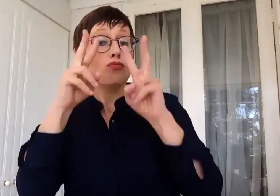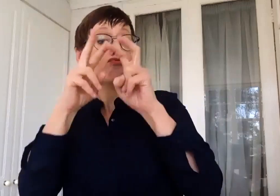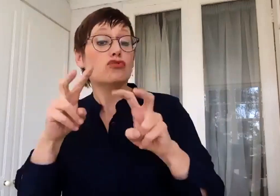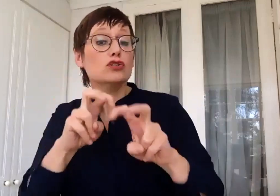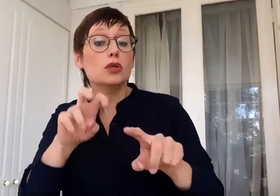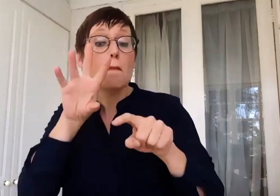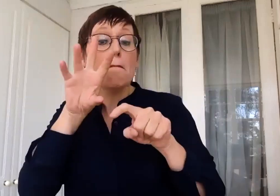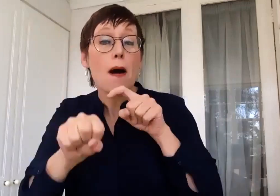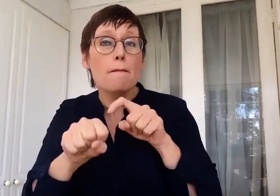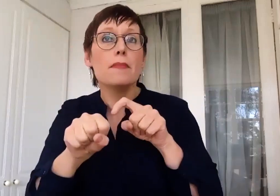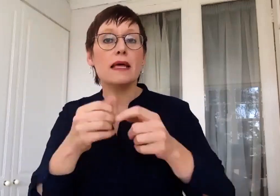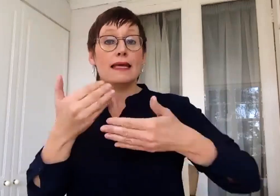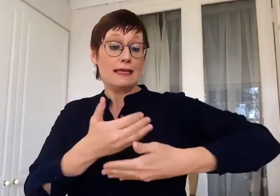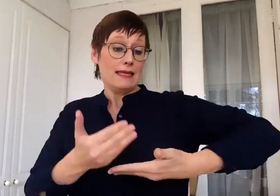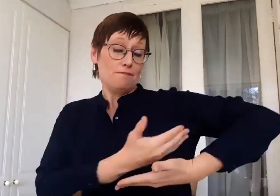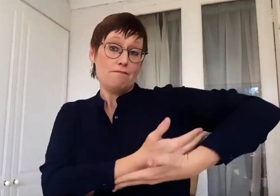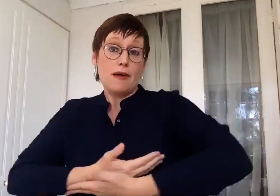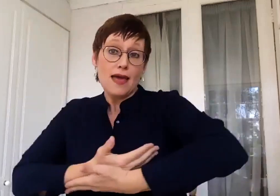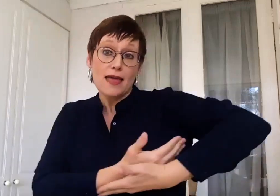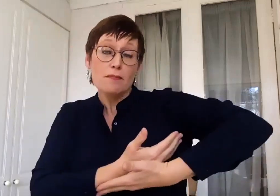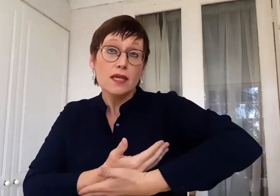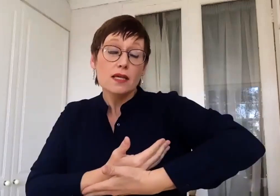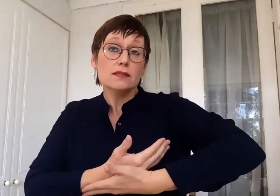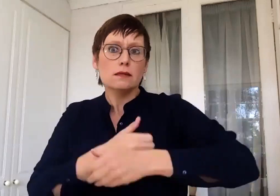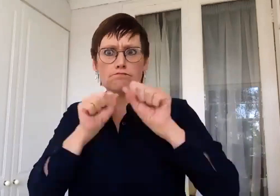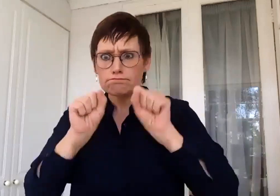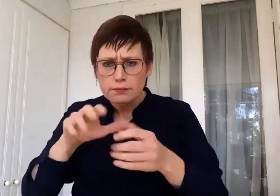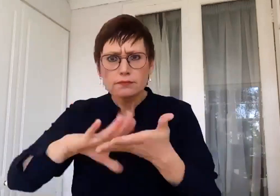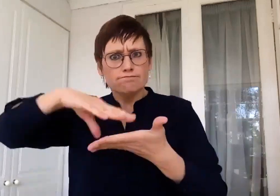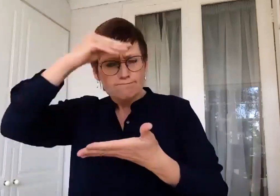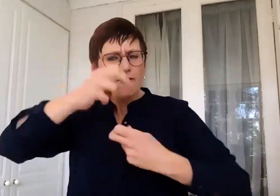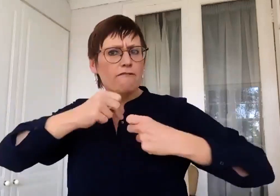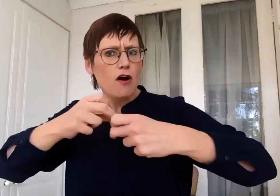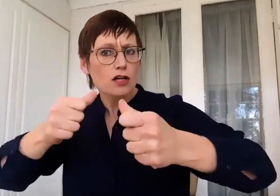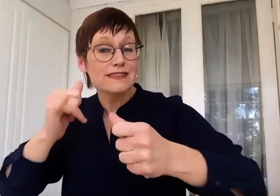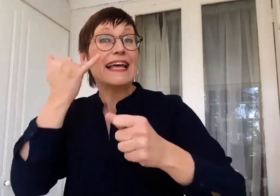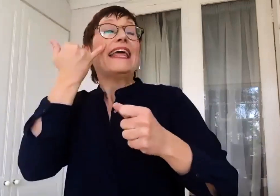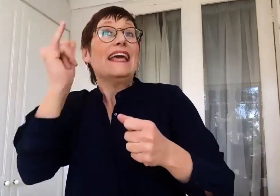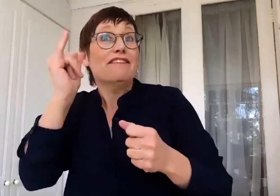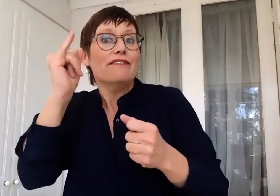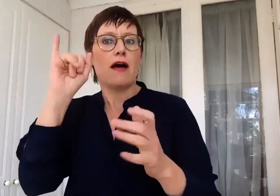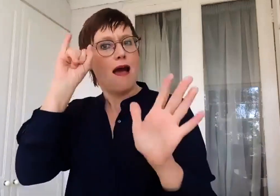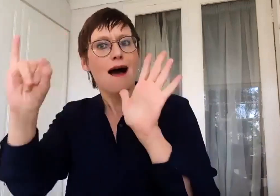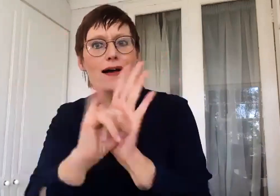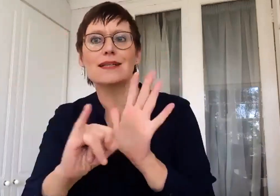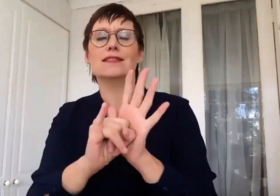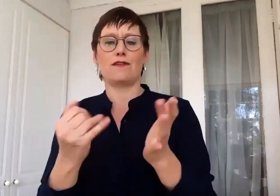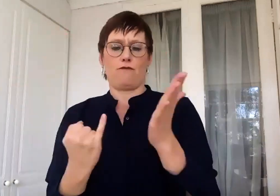babies sees her advocating for universal newborn screening, not only in developed countries, but in lower income